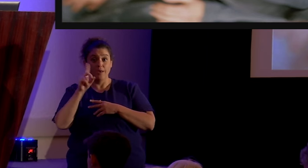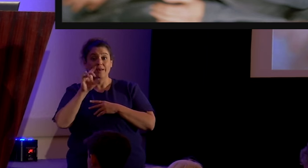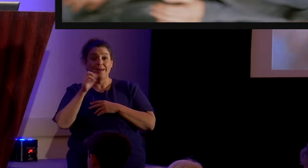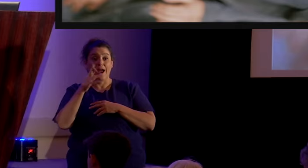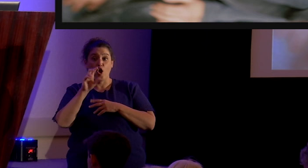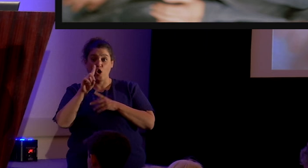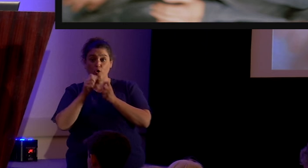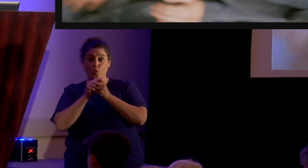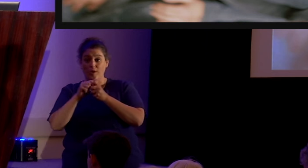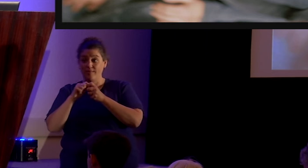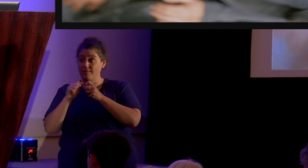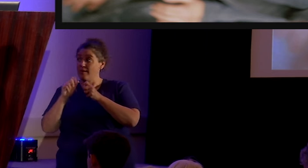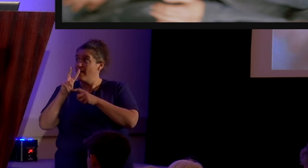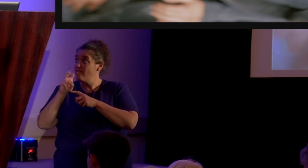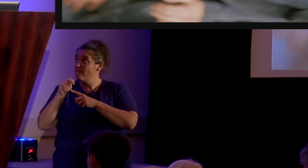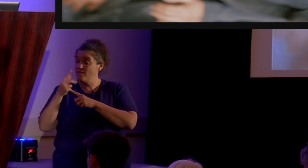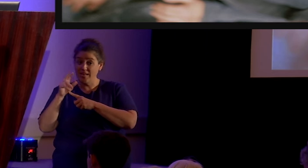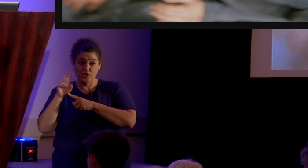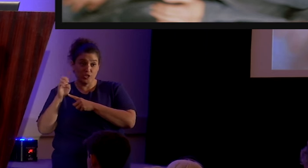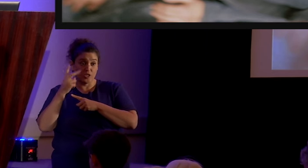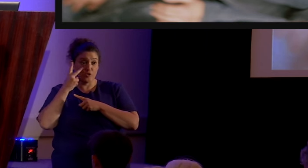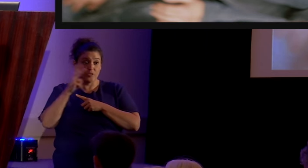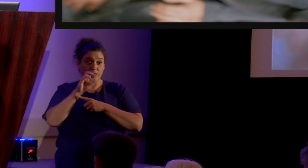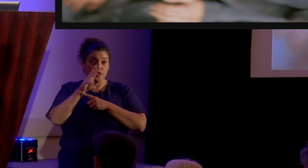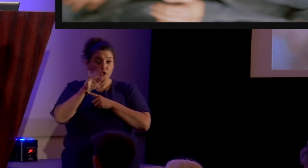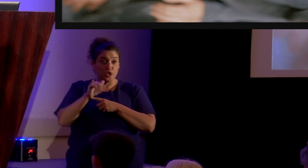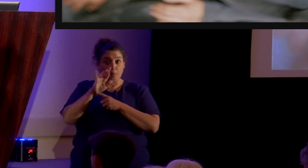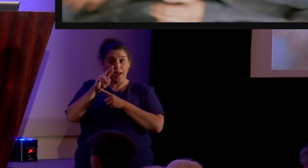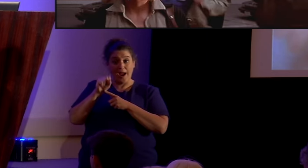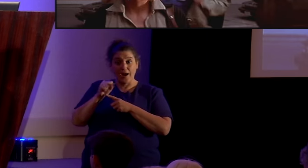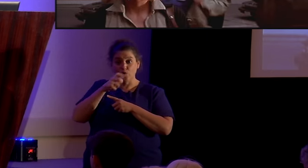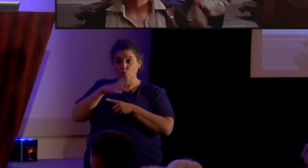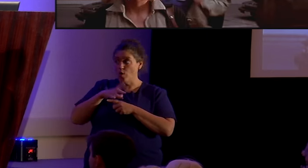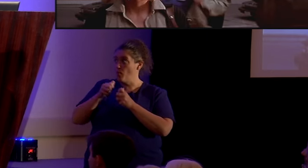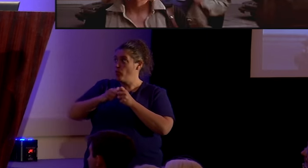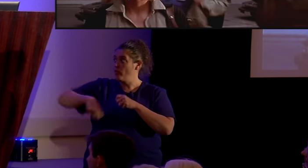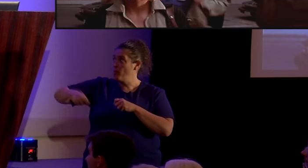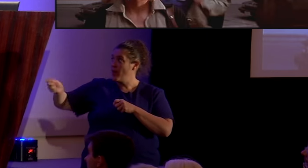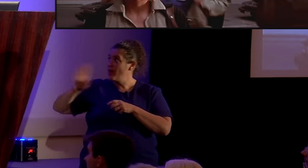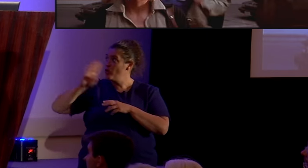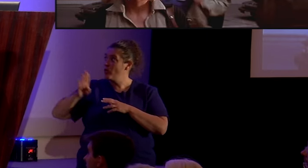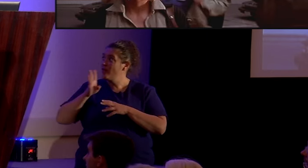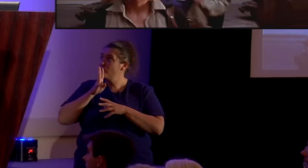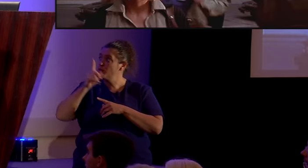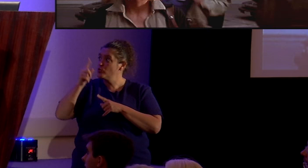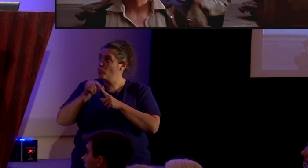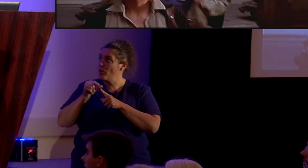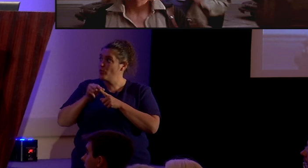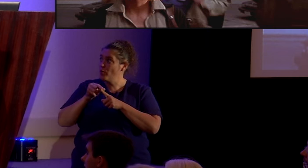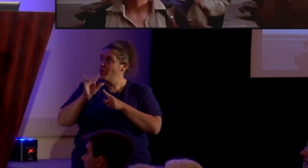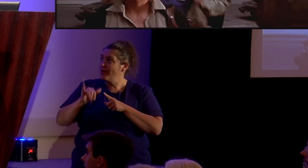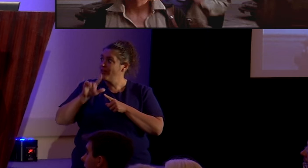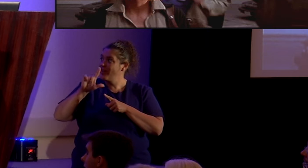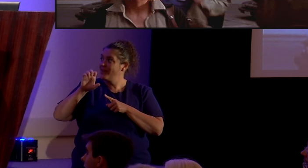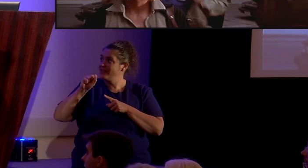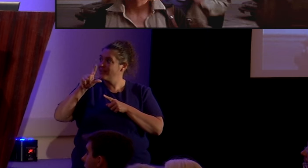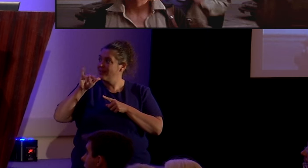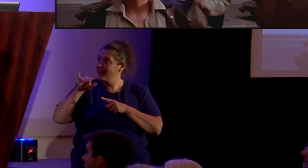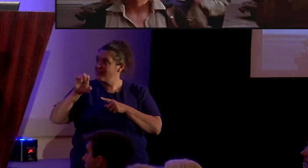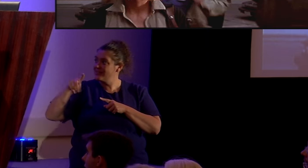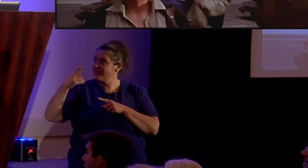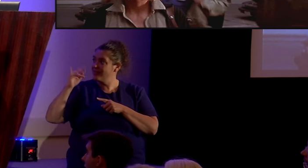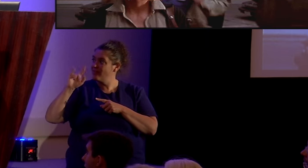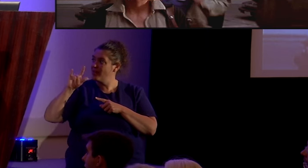see jeremy irons henchwoman the woman with the blade who never speaks a word but is deadly that's leslie phillips from